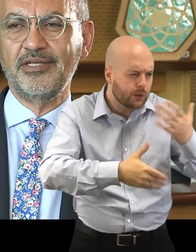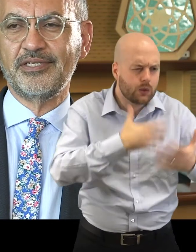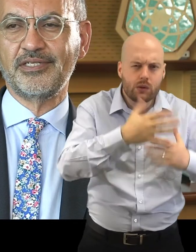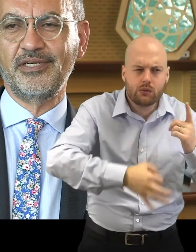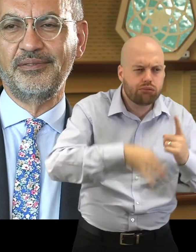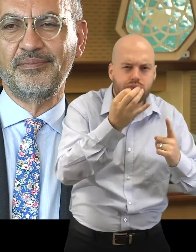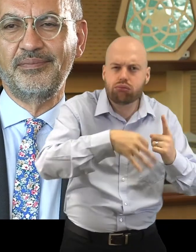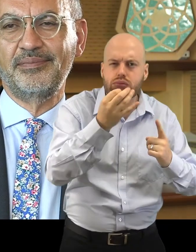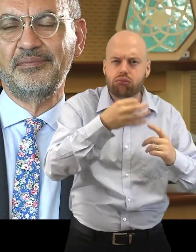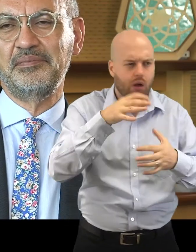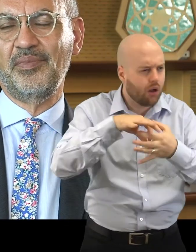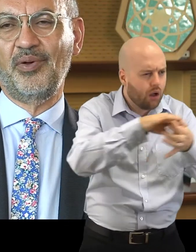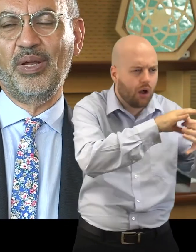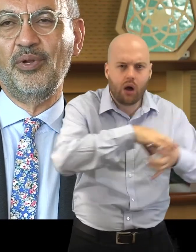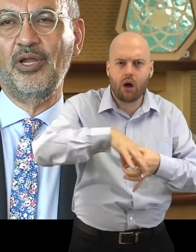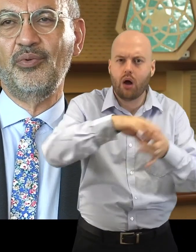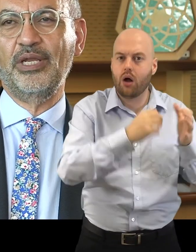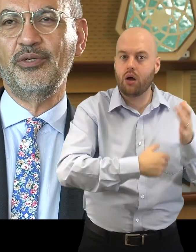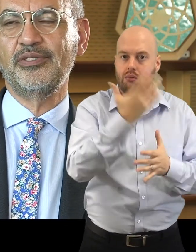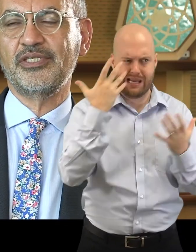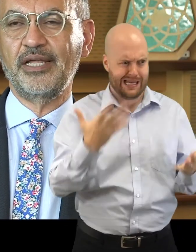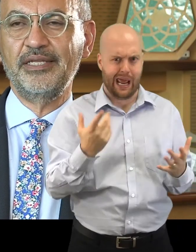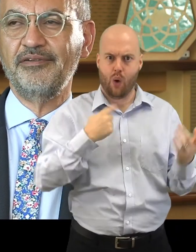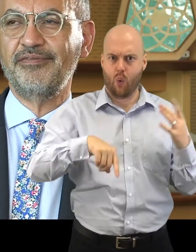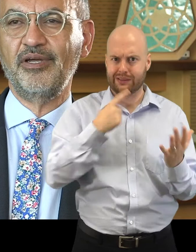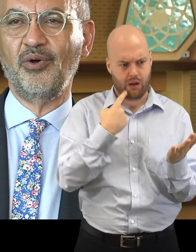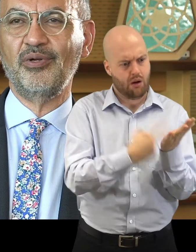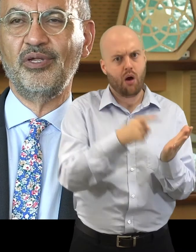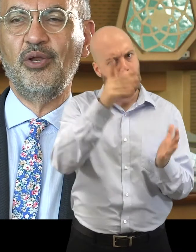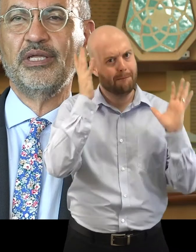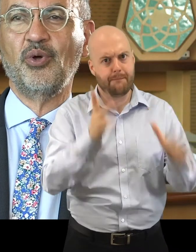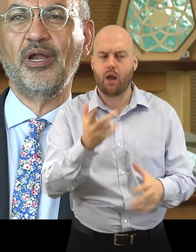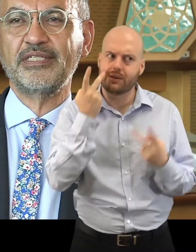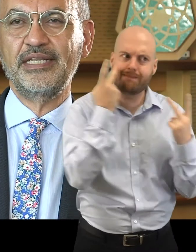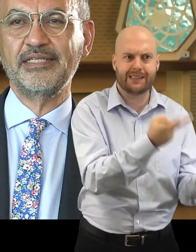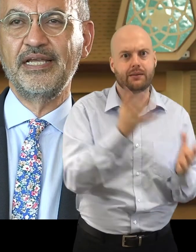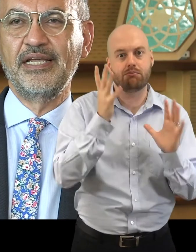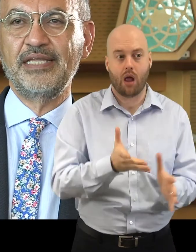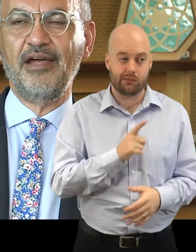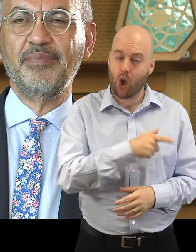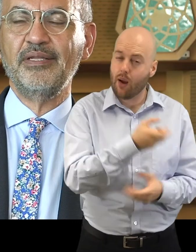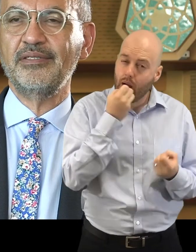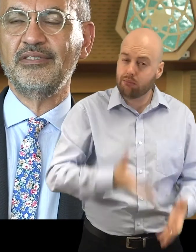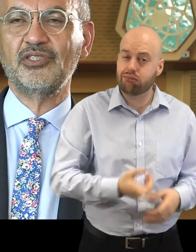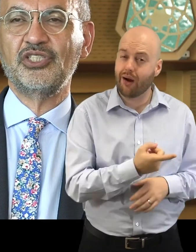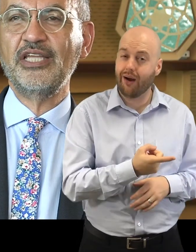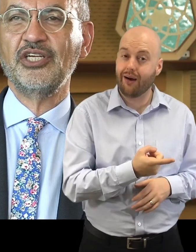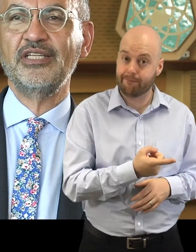when you study and look at all our cities, they have been changing in